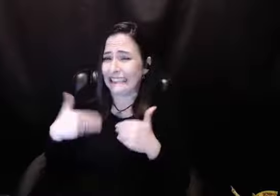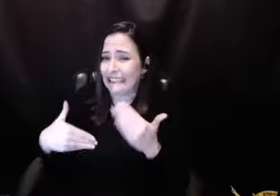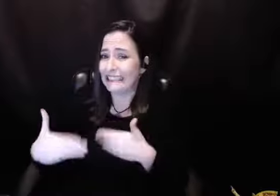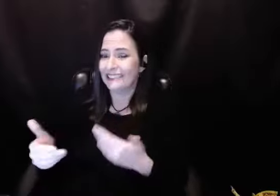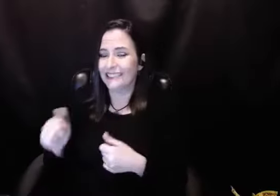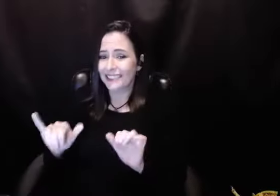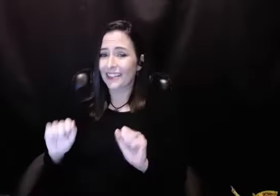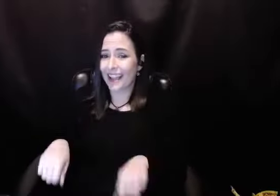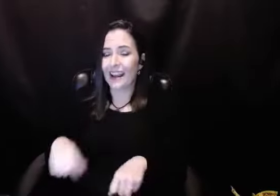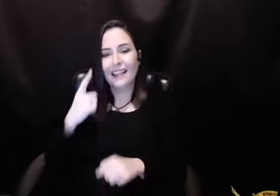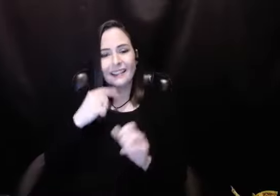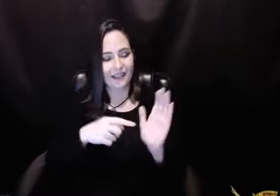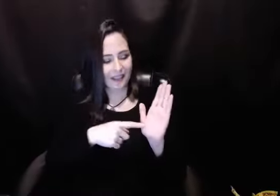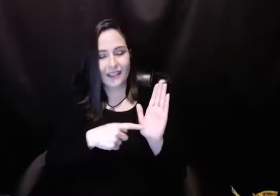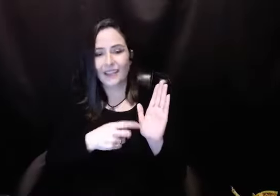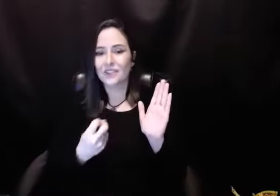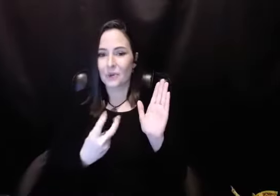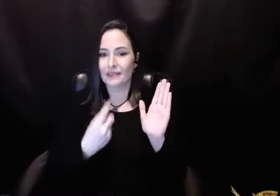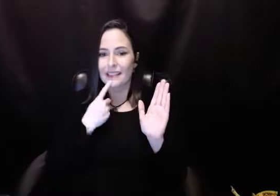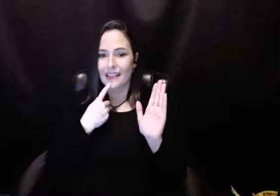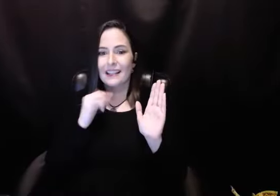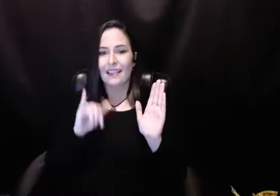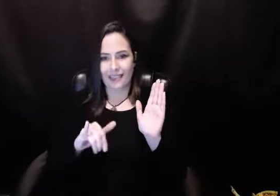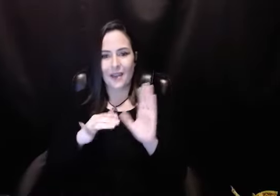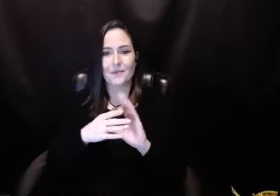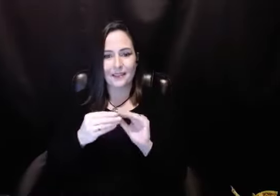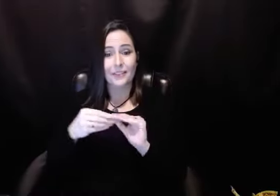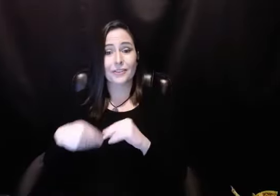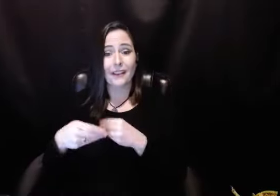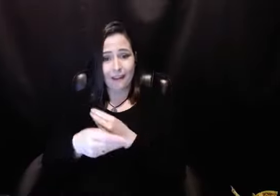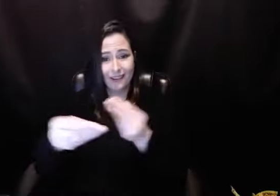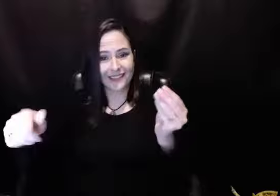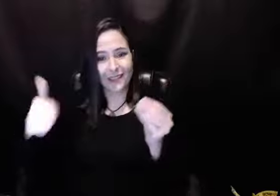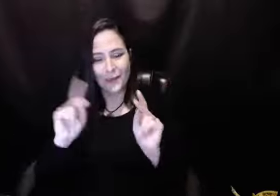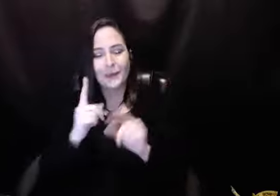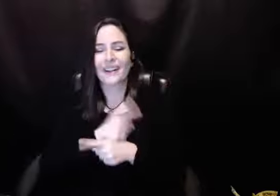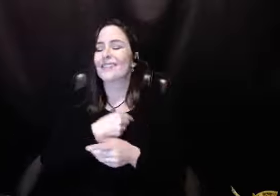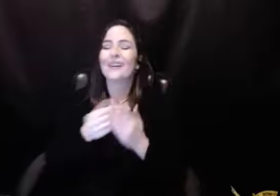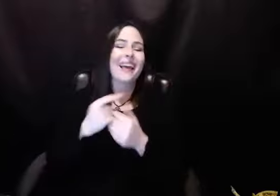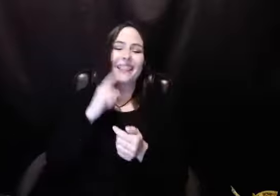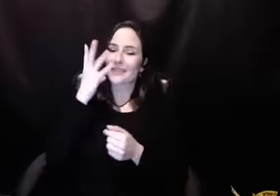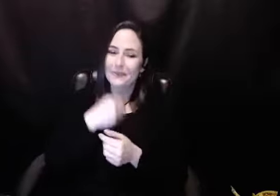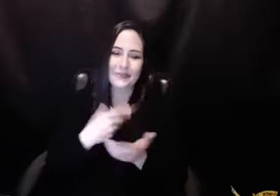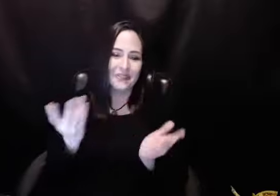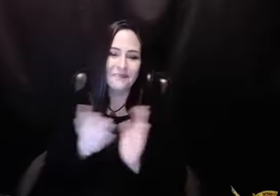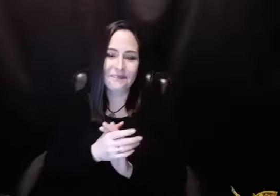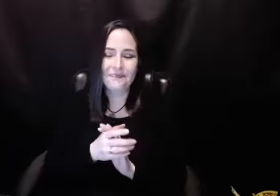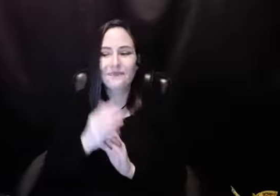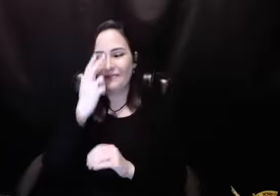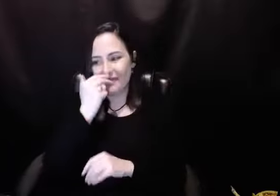I said, well, it's not too late. Can I get that? That's why I think it's in step 12 we carry the mat. Do that. Get that stuff done. So that was